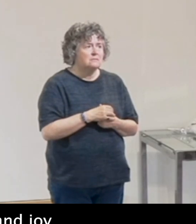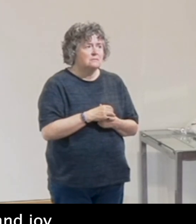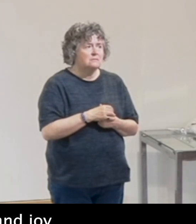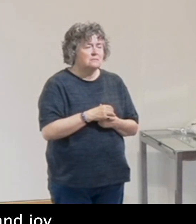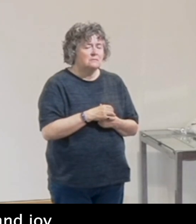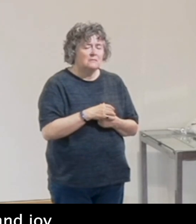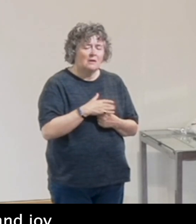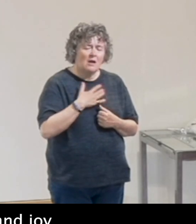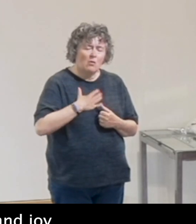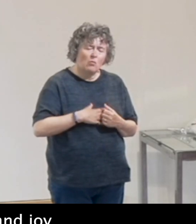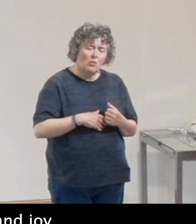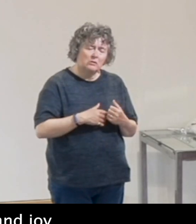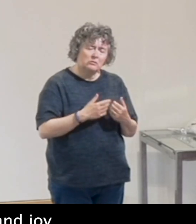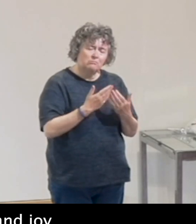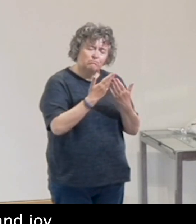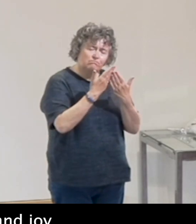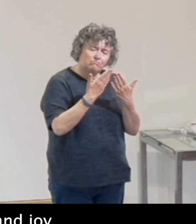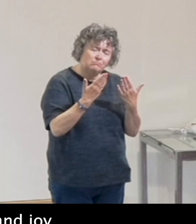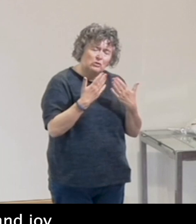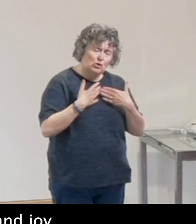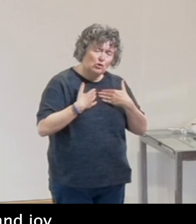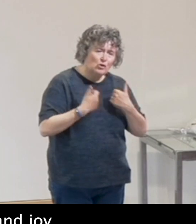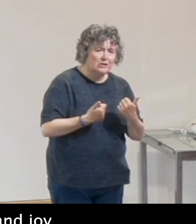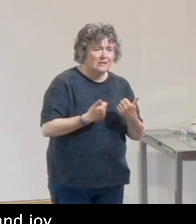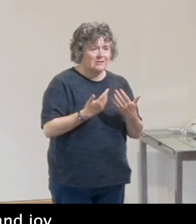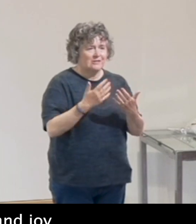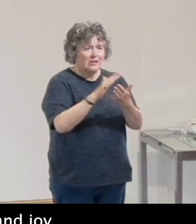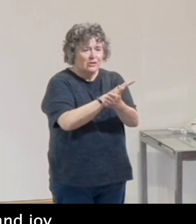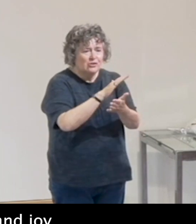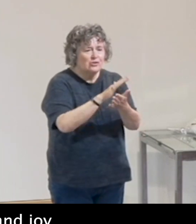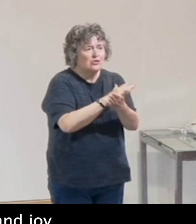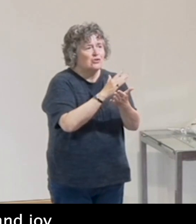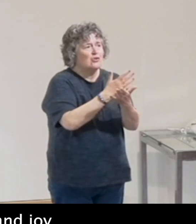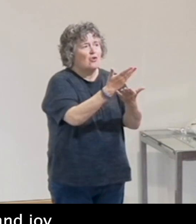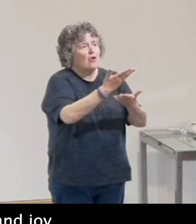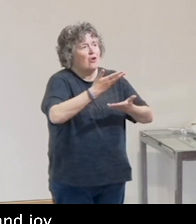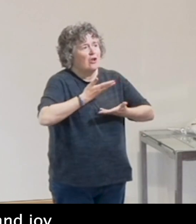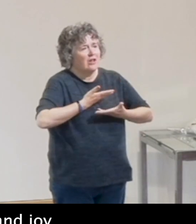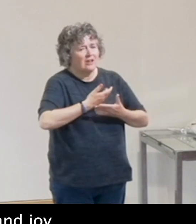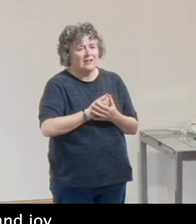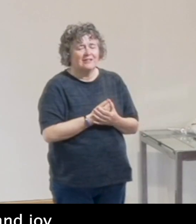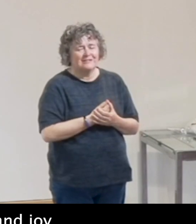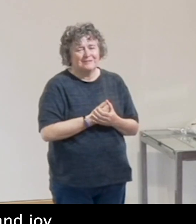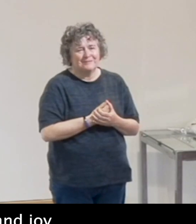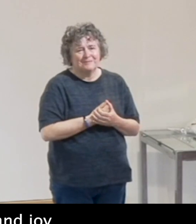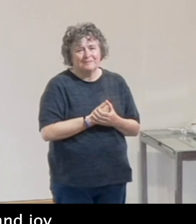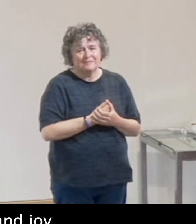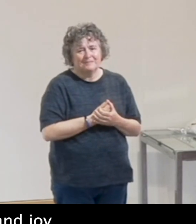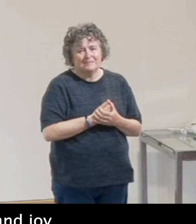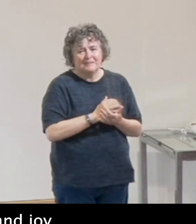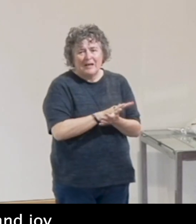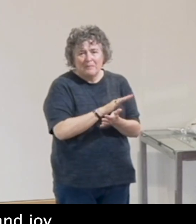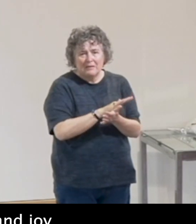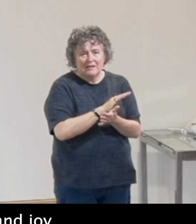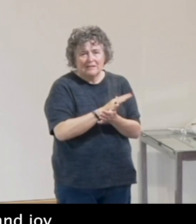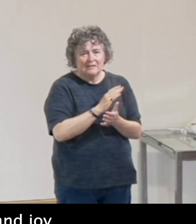I'd like people to show and to share with me goodness and joy, happiness.